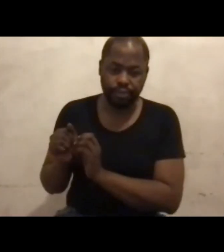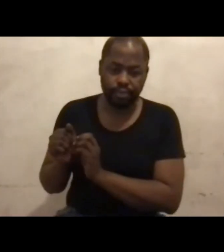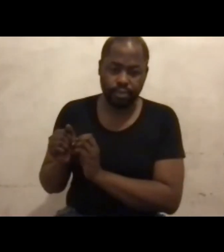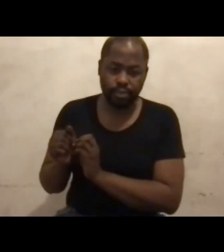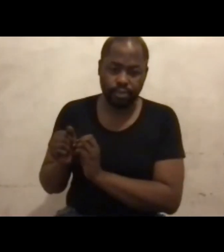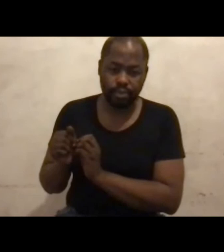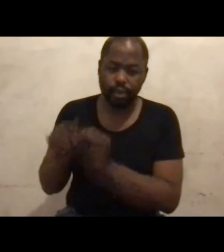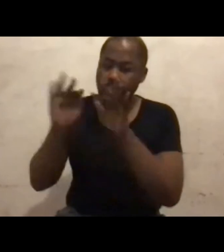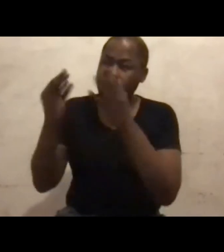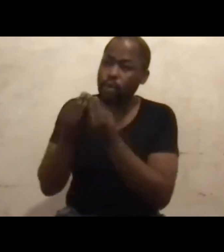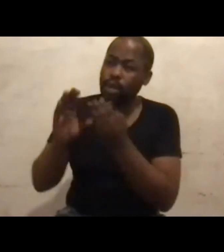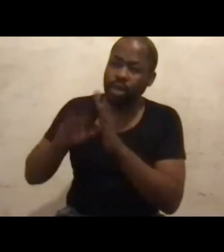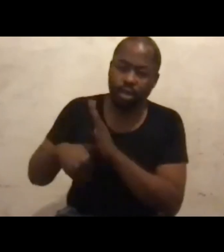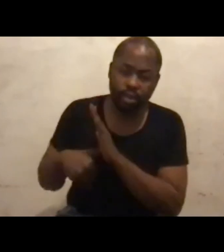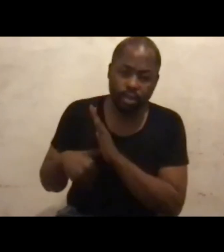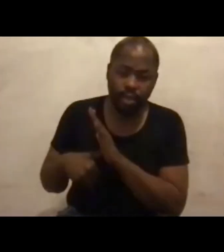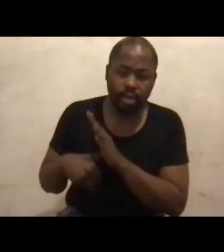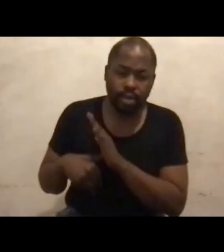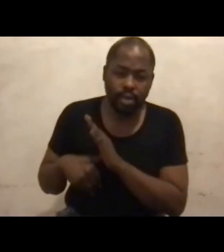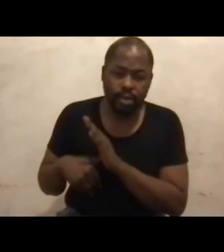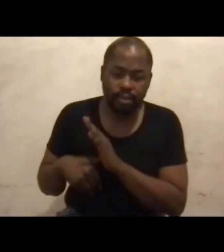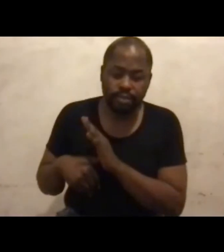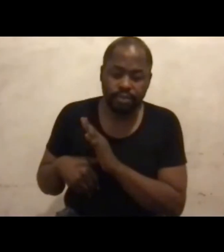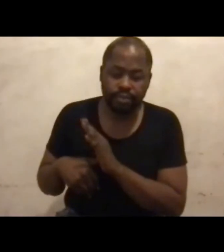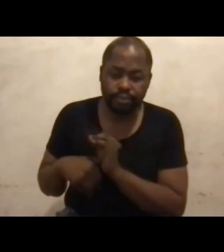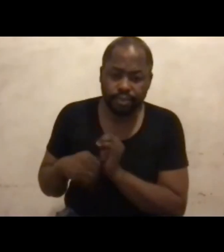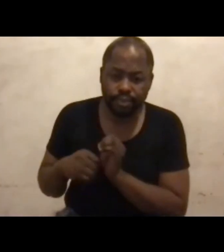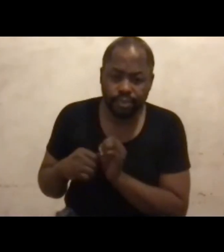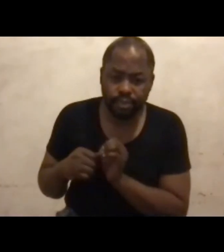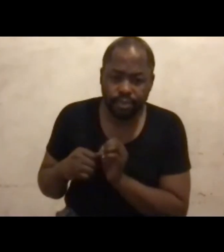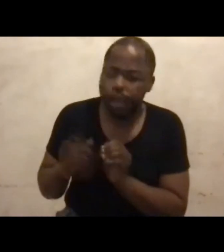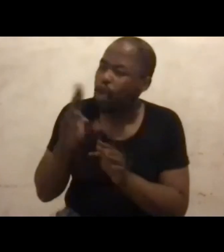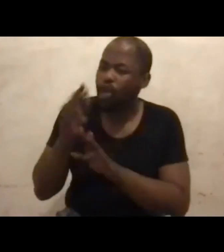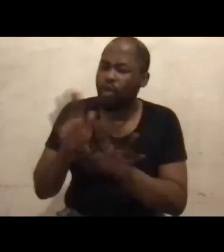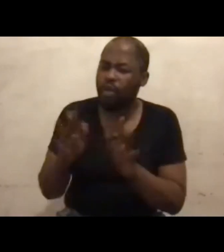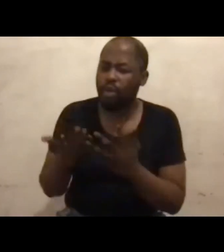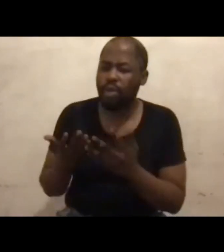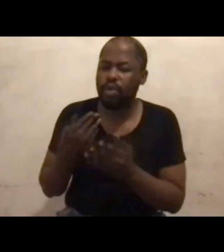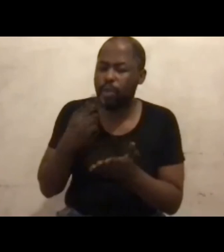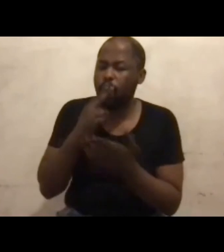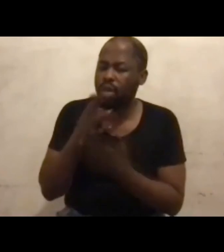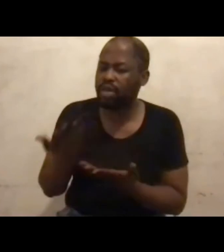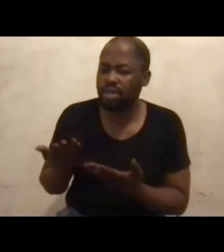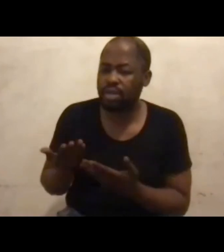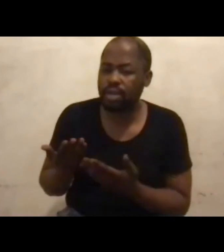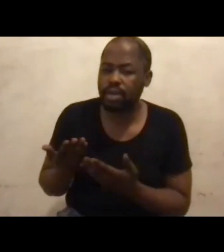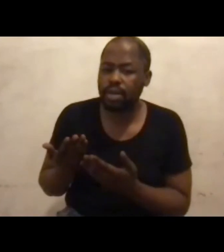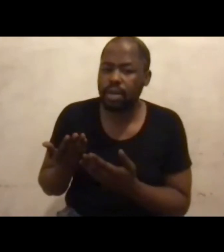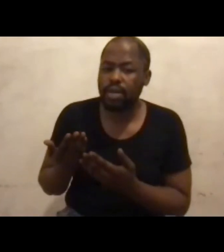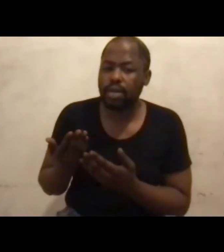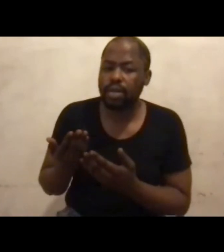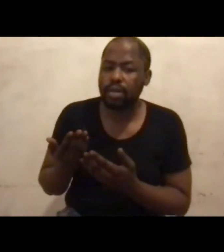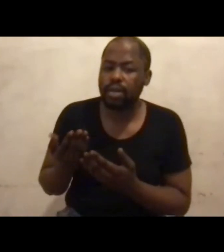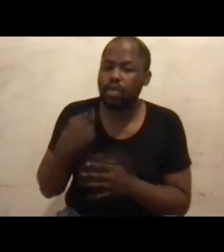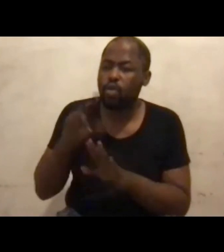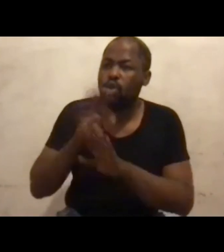have not submitted their stories. Not at all, to be very honest with you. We also are very not good at